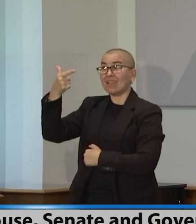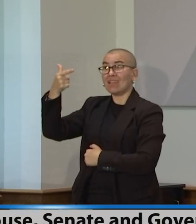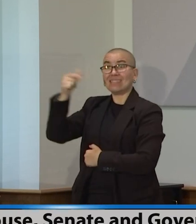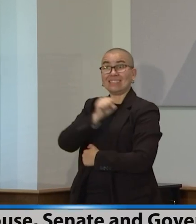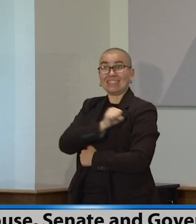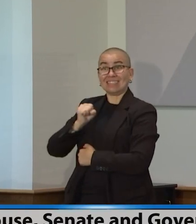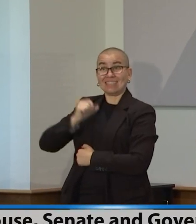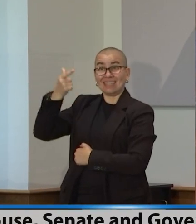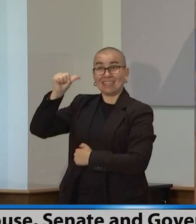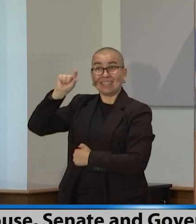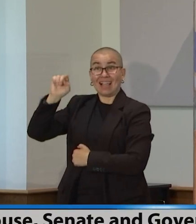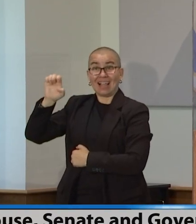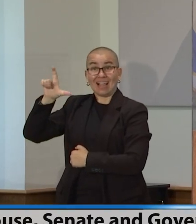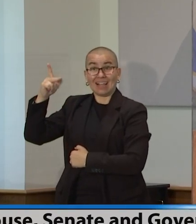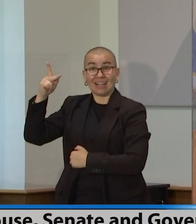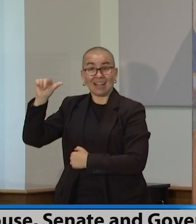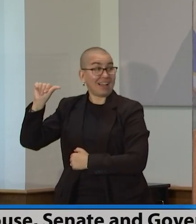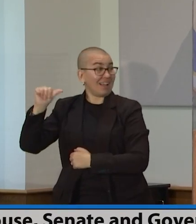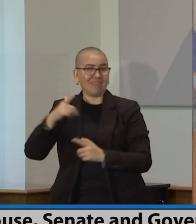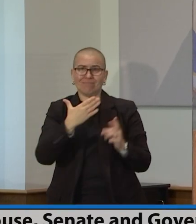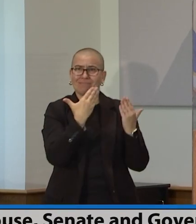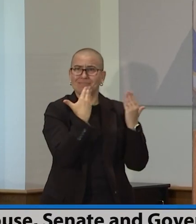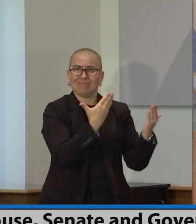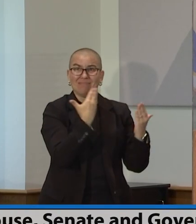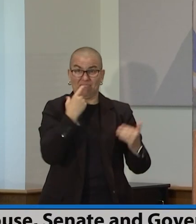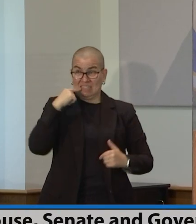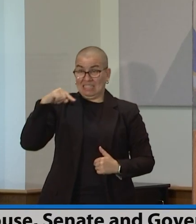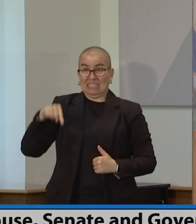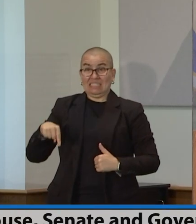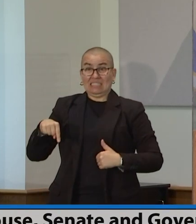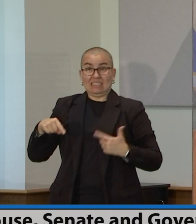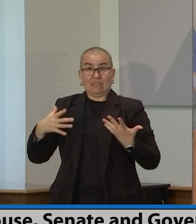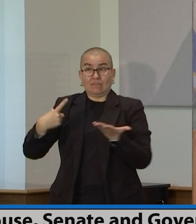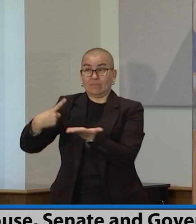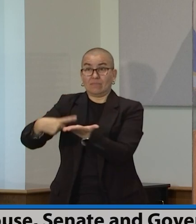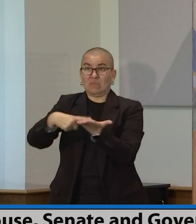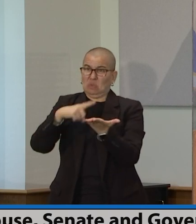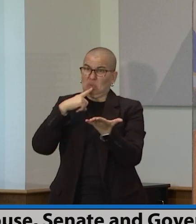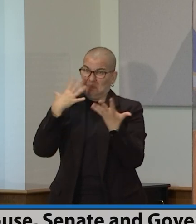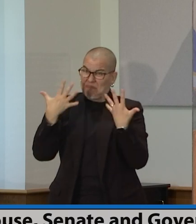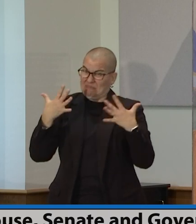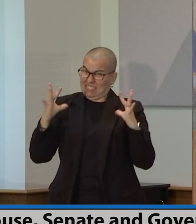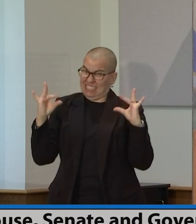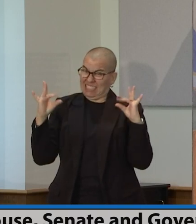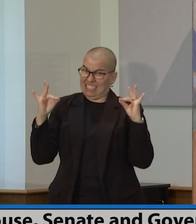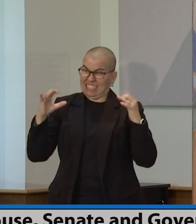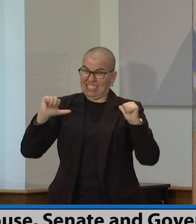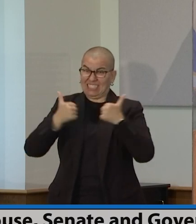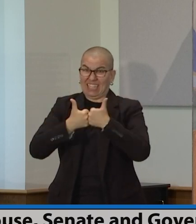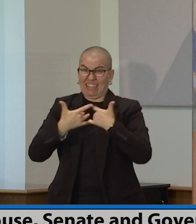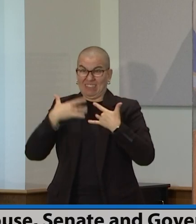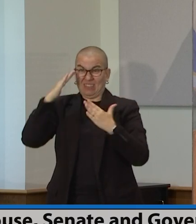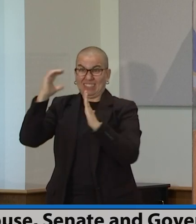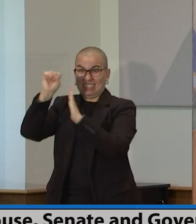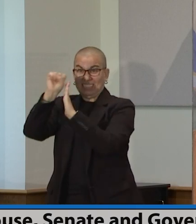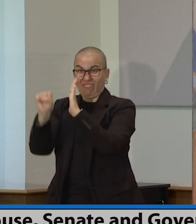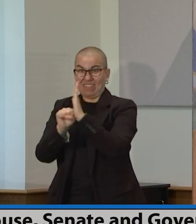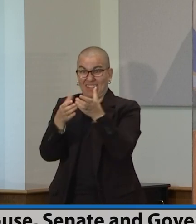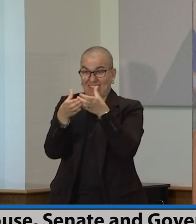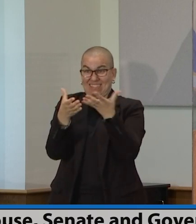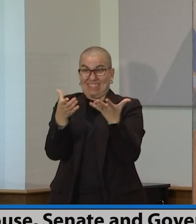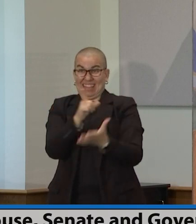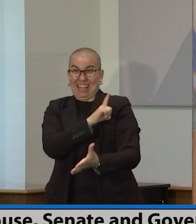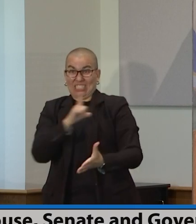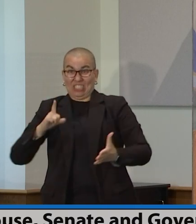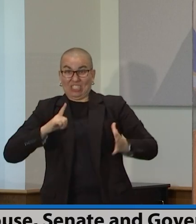I'm not telling anyone here we're one of the two states with divided legislature, and if Washington is any model for that,